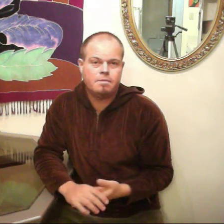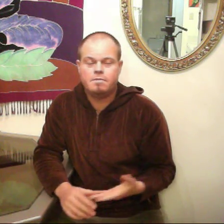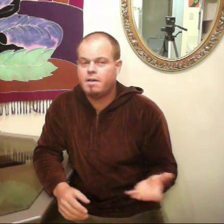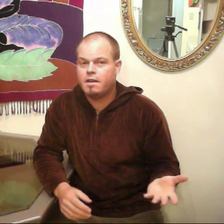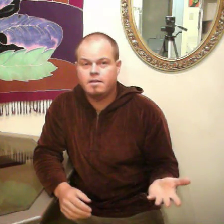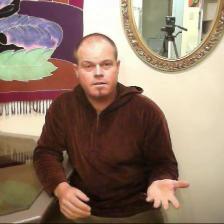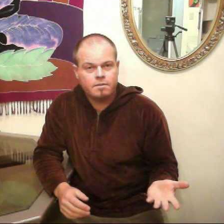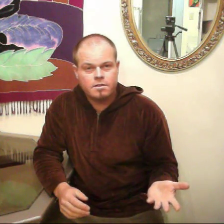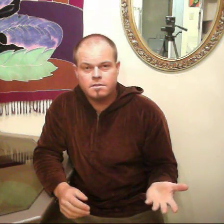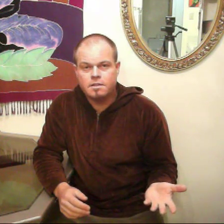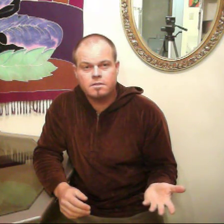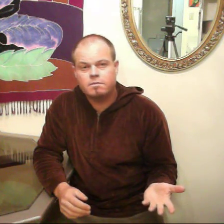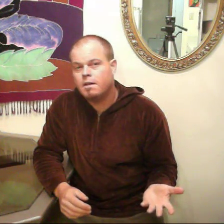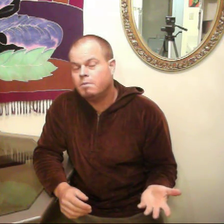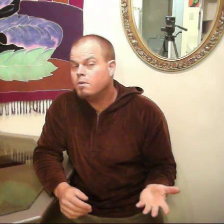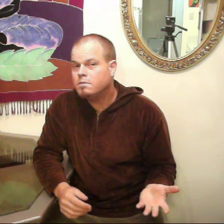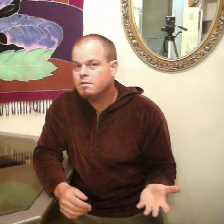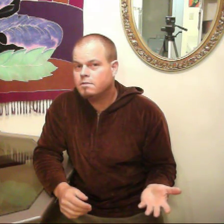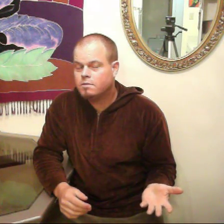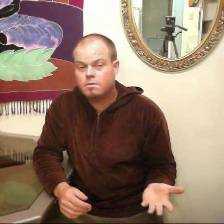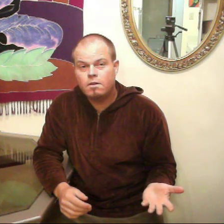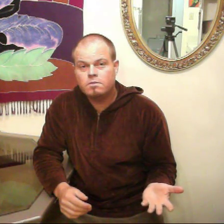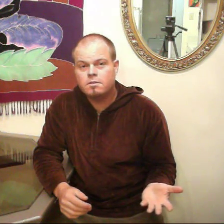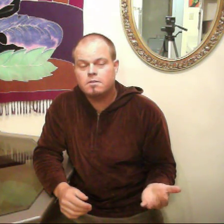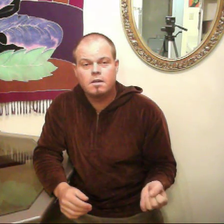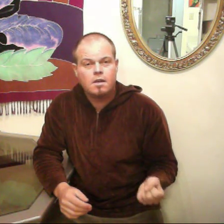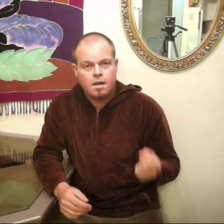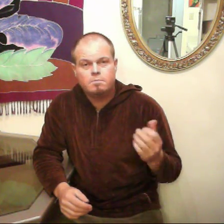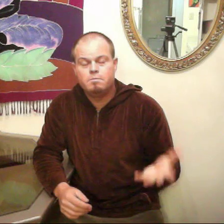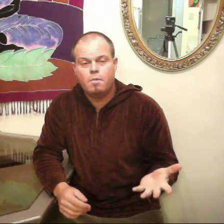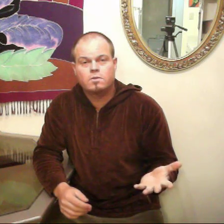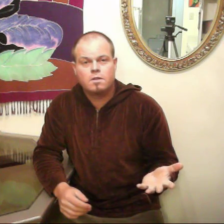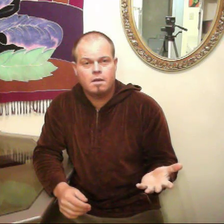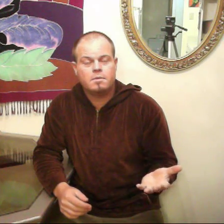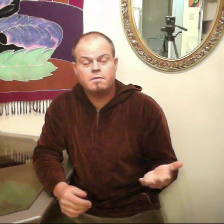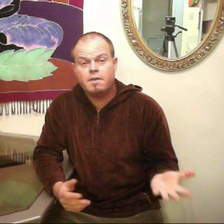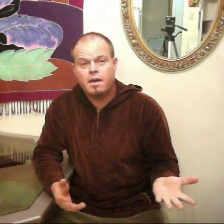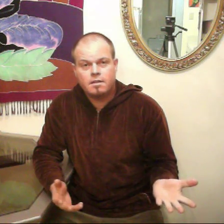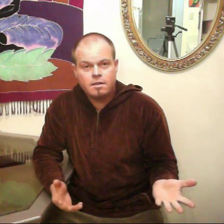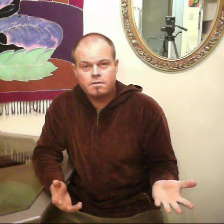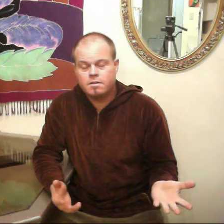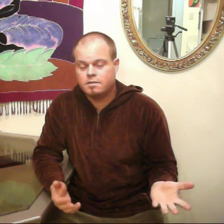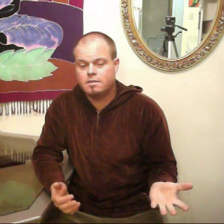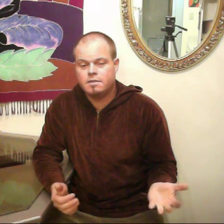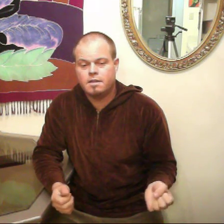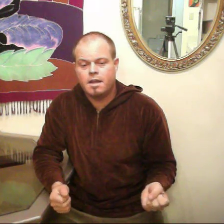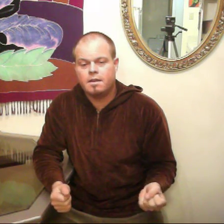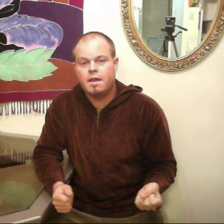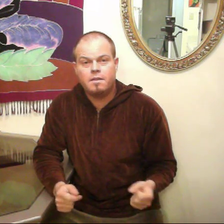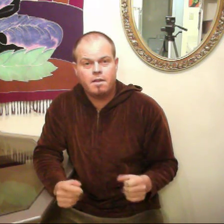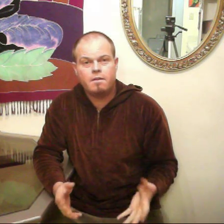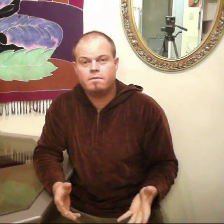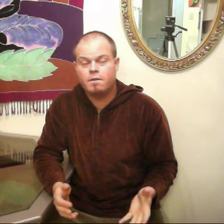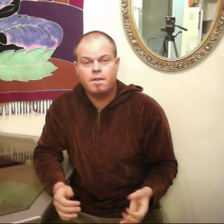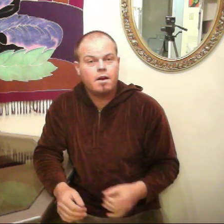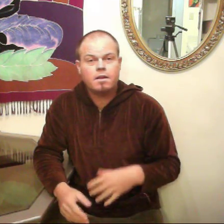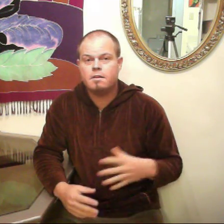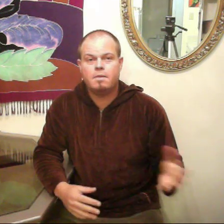maybe fatty liver disease or fibrosis or cirrhosis, most commonly fatty liver disease. And then, therefore, they're going to